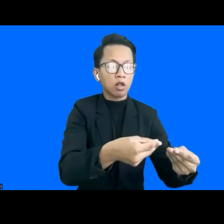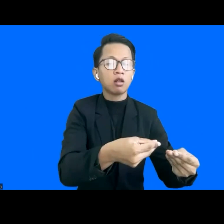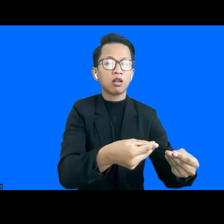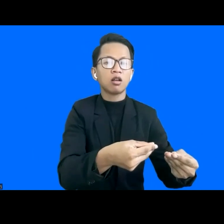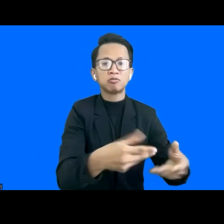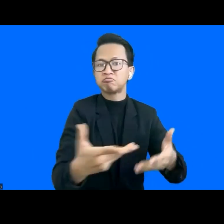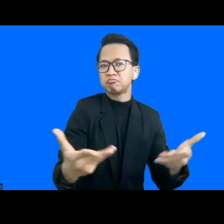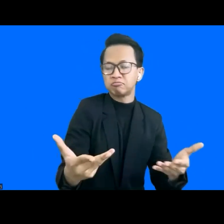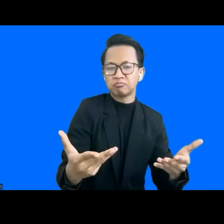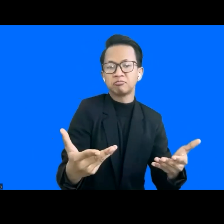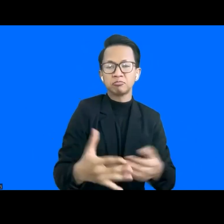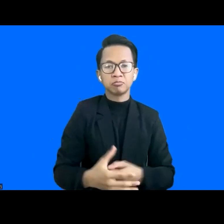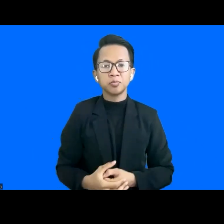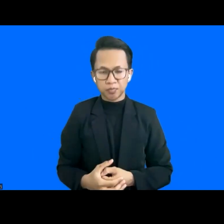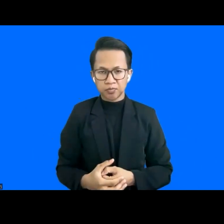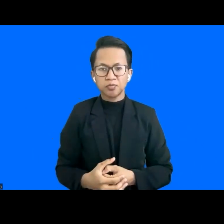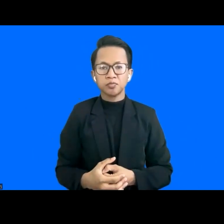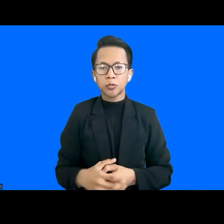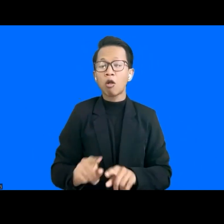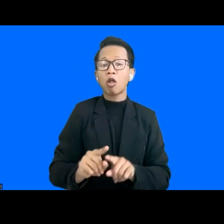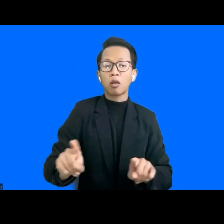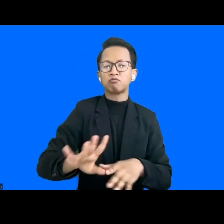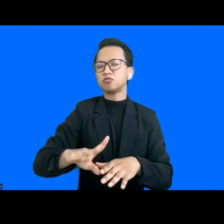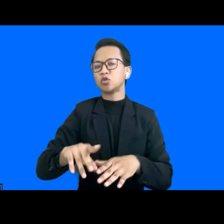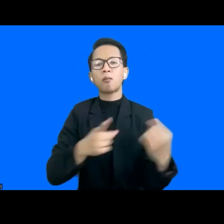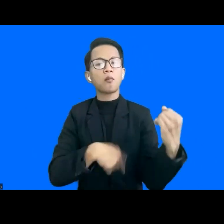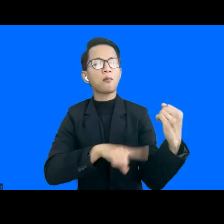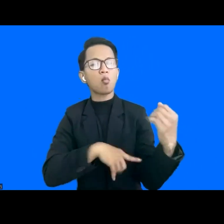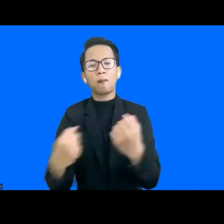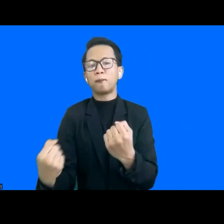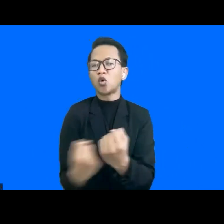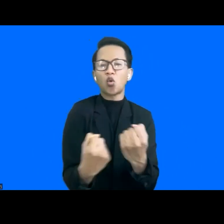it's also limited technical support. I mean,